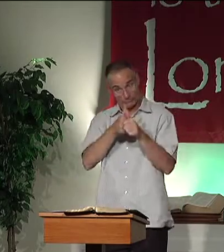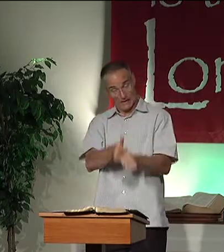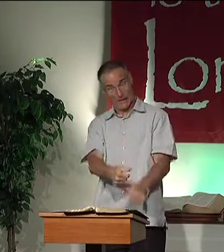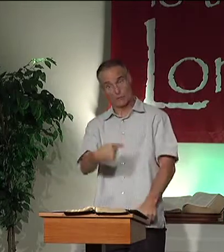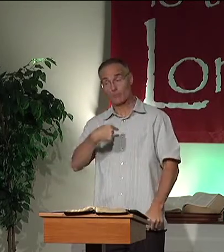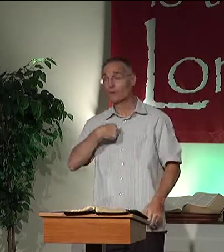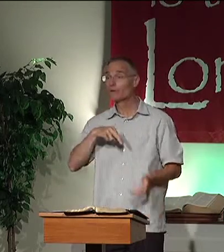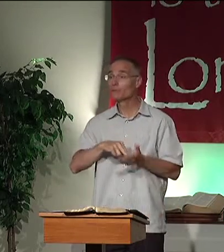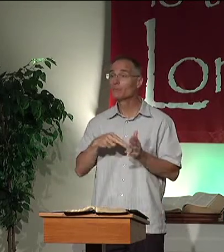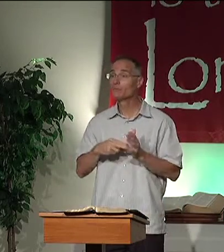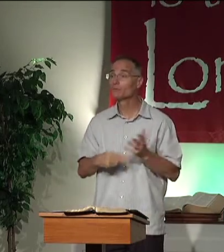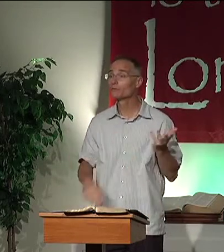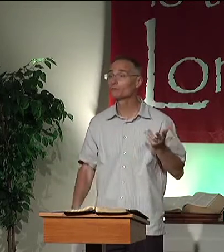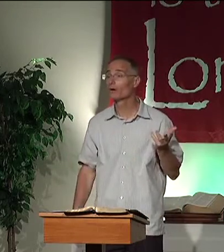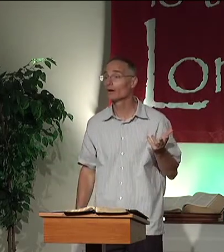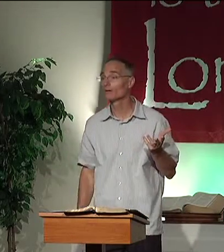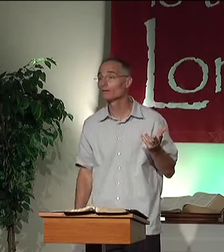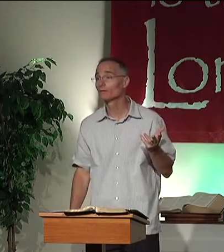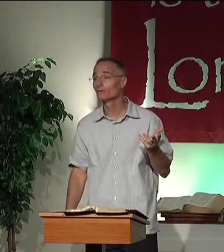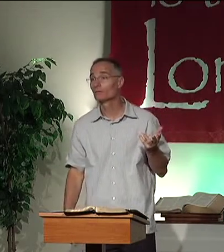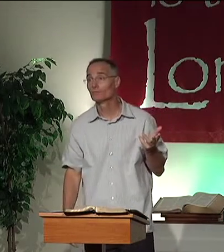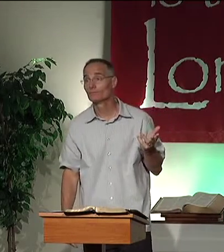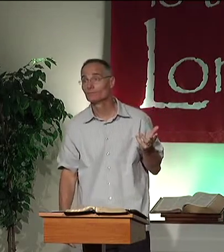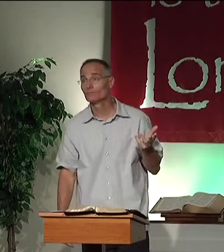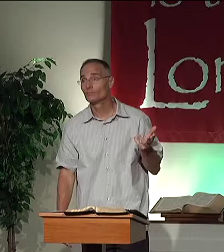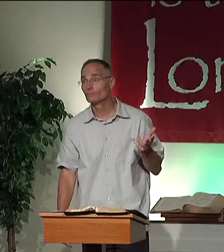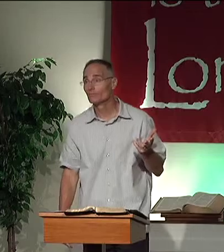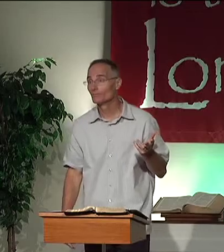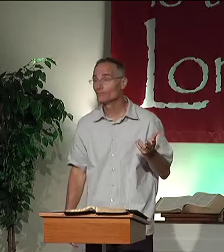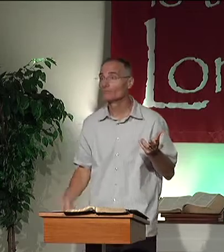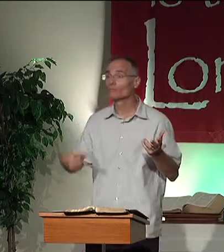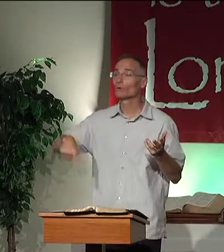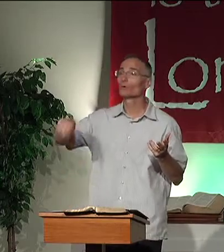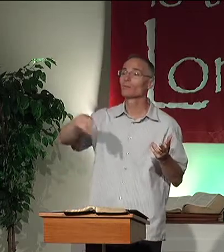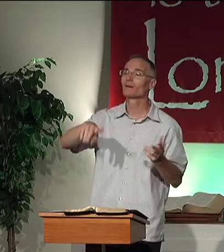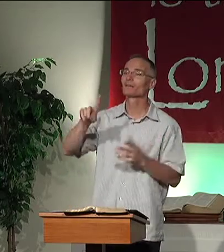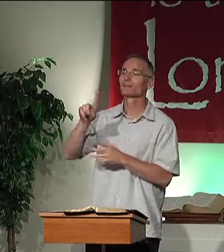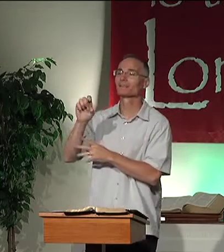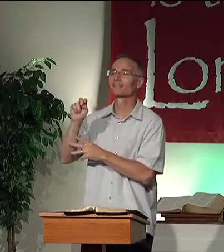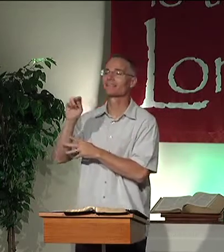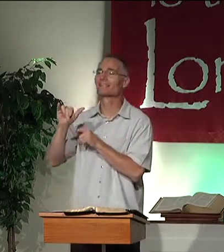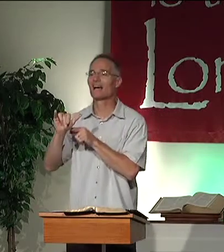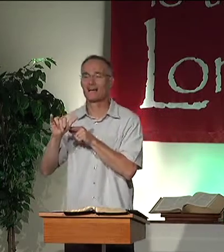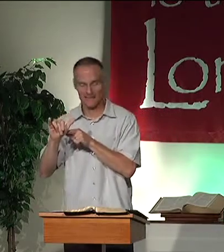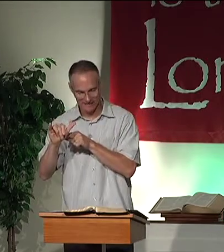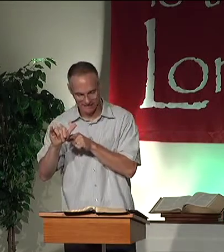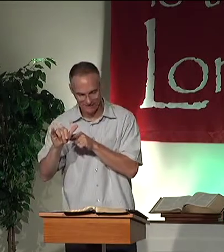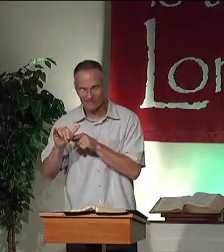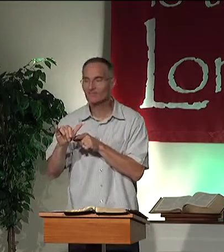If anyone would come after me, he must deny.